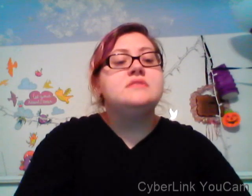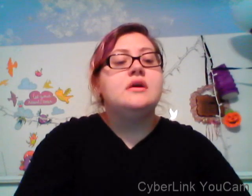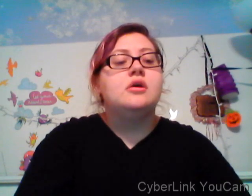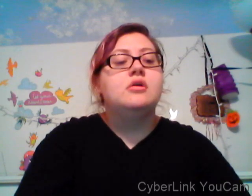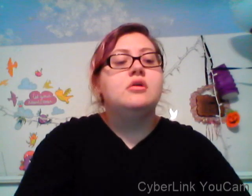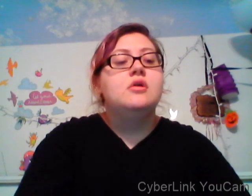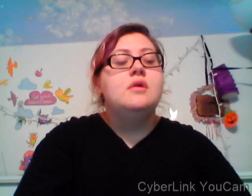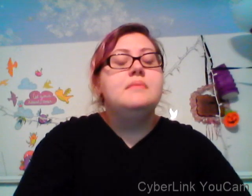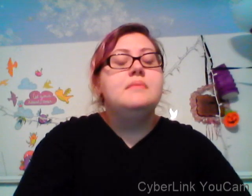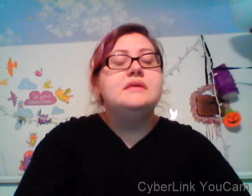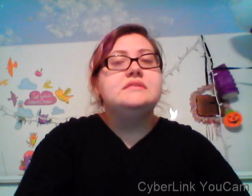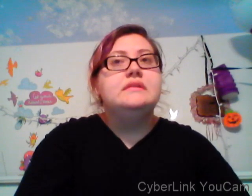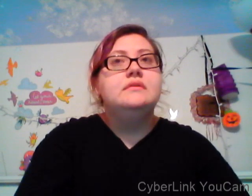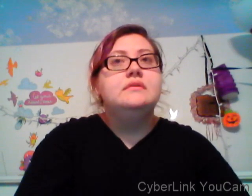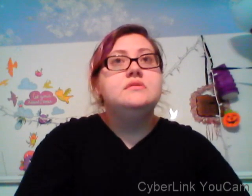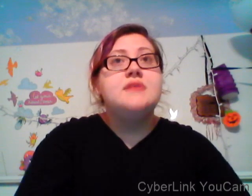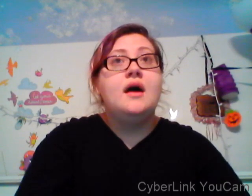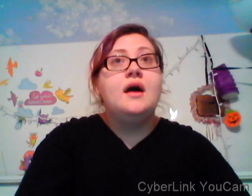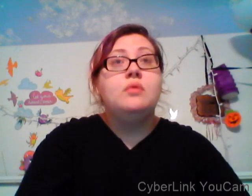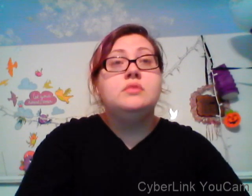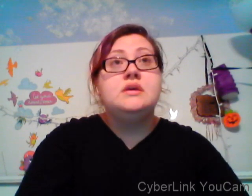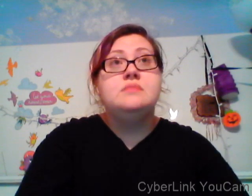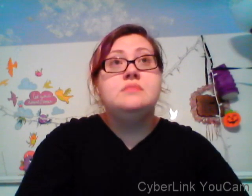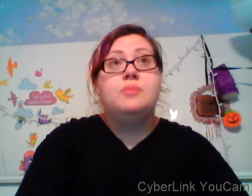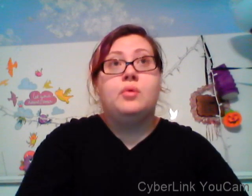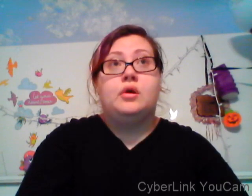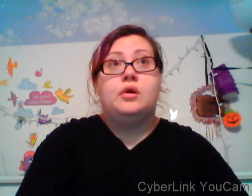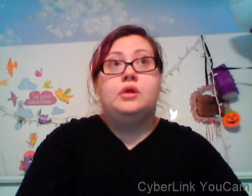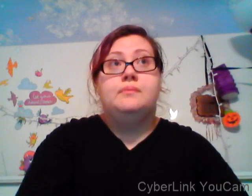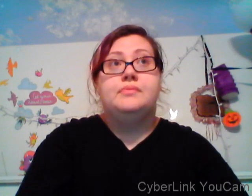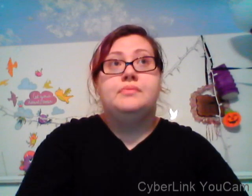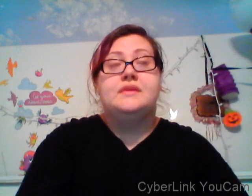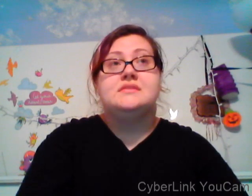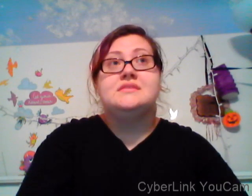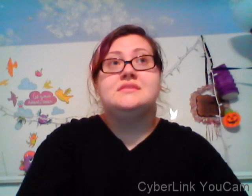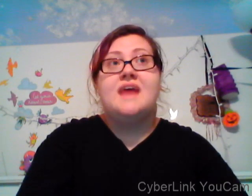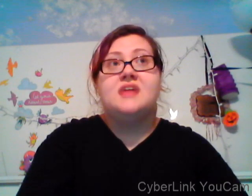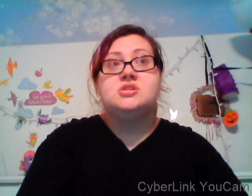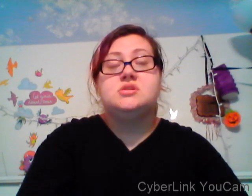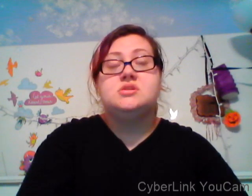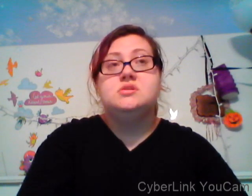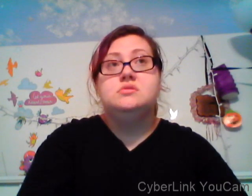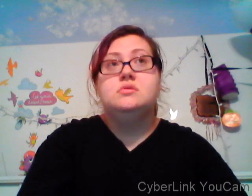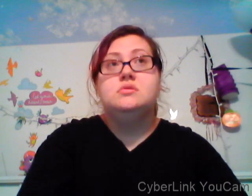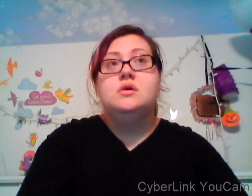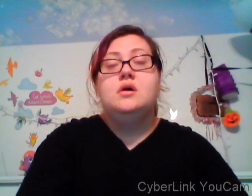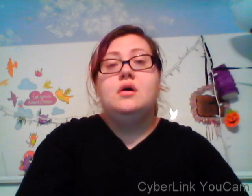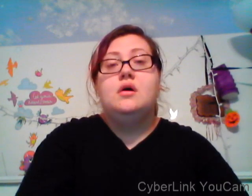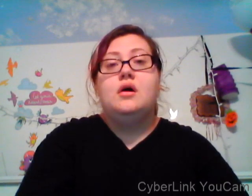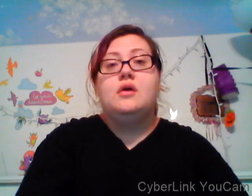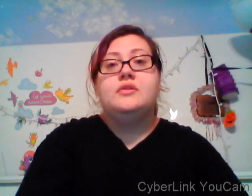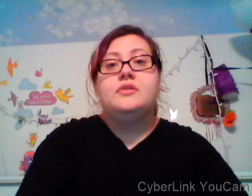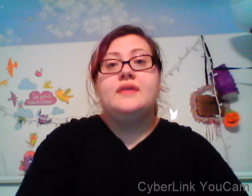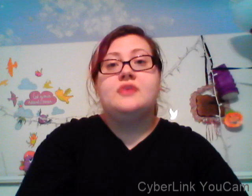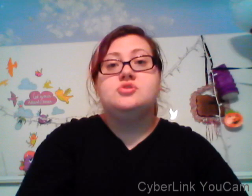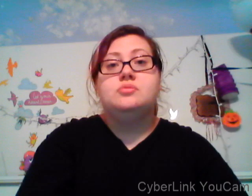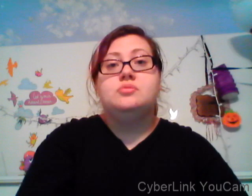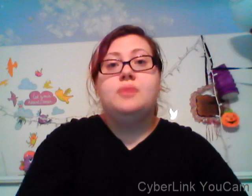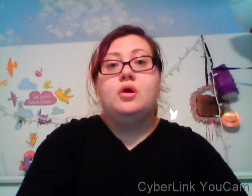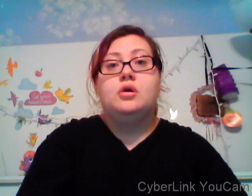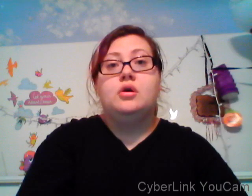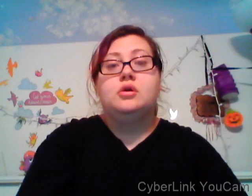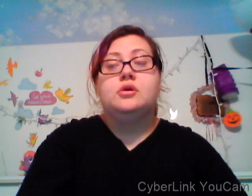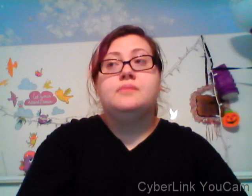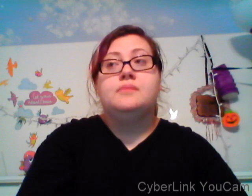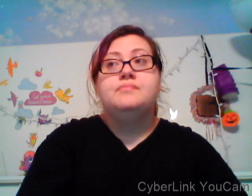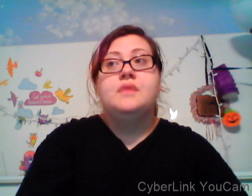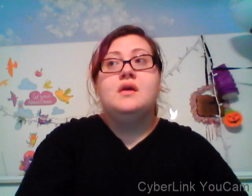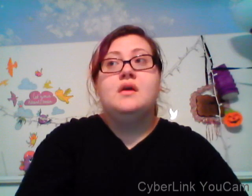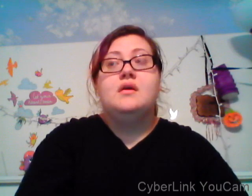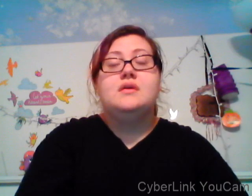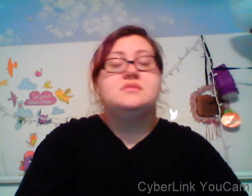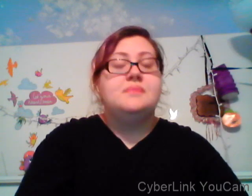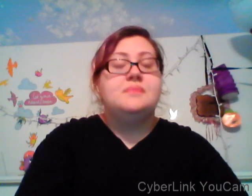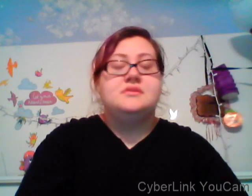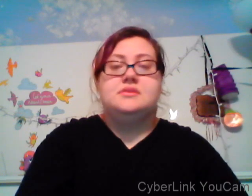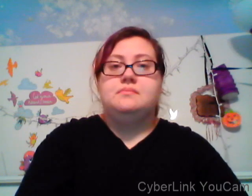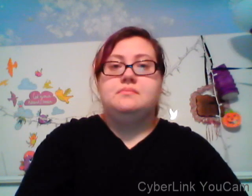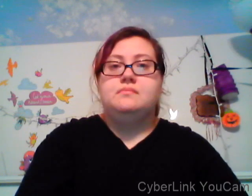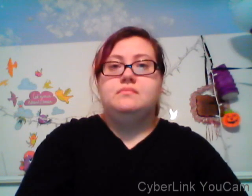um the second year we actually went to Mount Rushmore and we went and we did the museum stuff and it's really cool and educational so